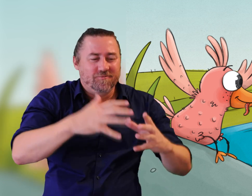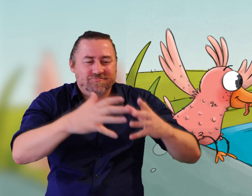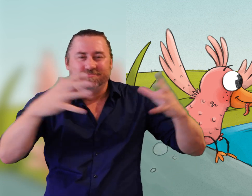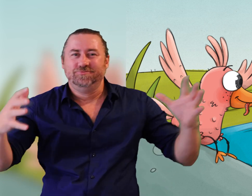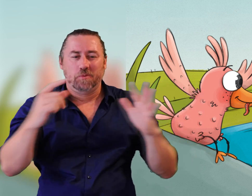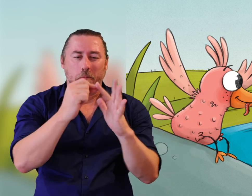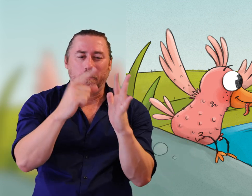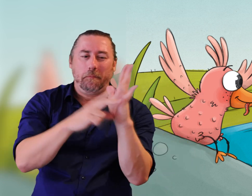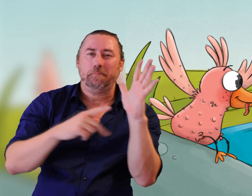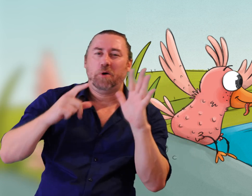pads.